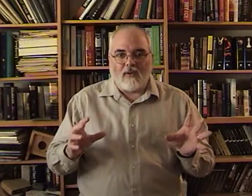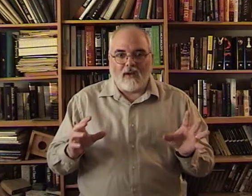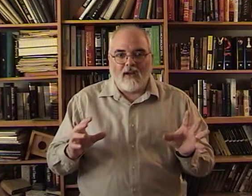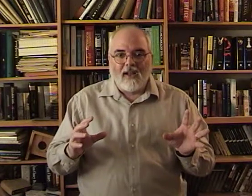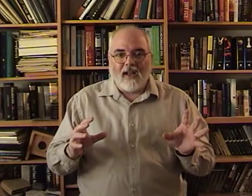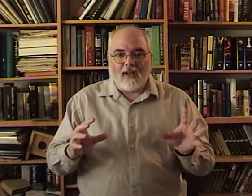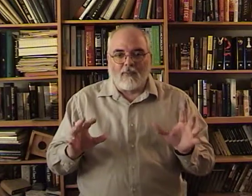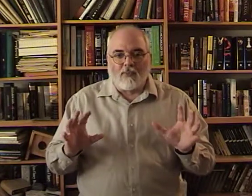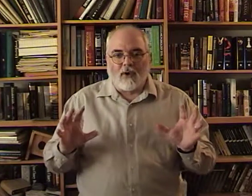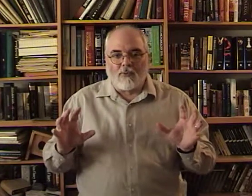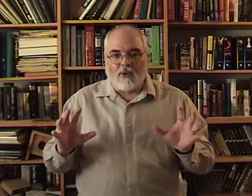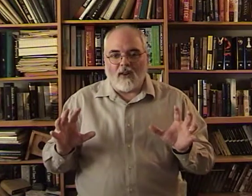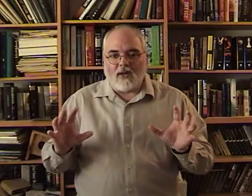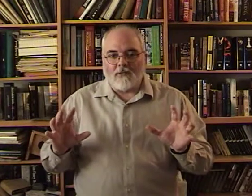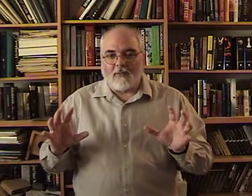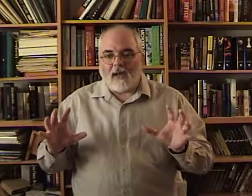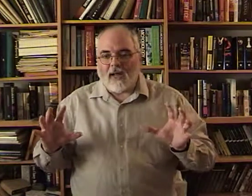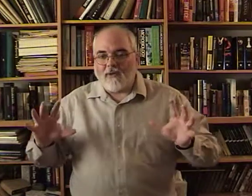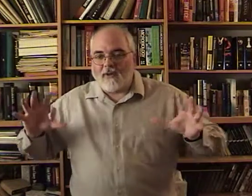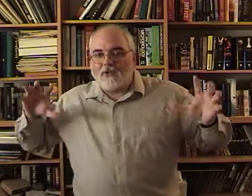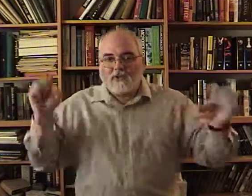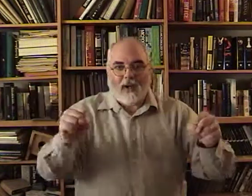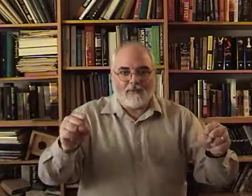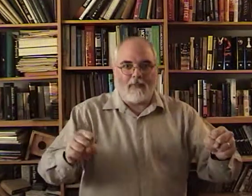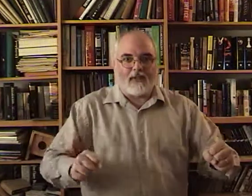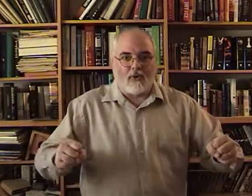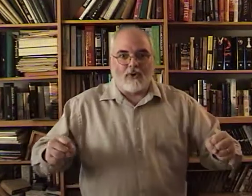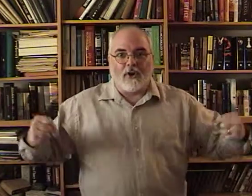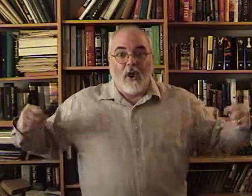there. And your brother comes up behind you. And grabs you by the shoulder. And you go.